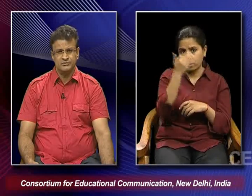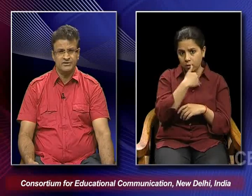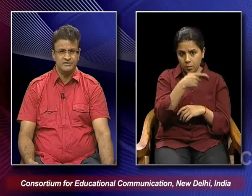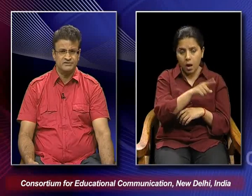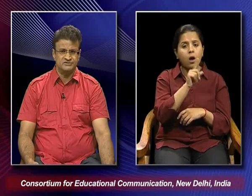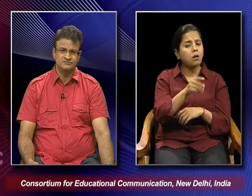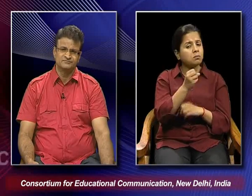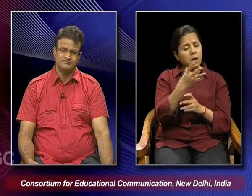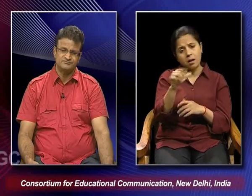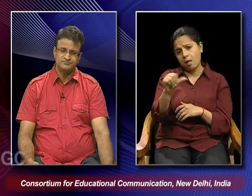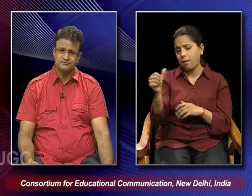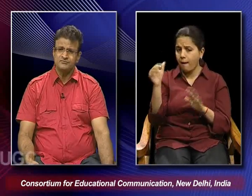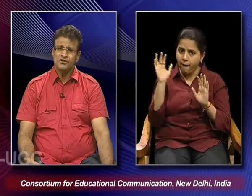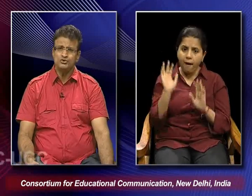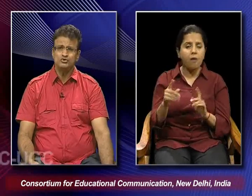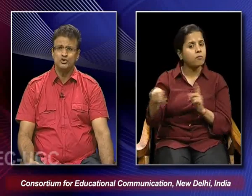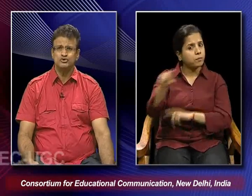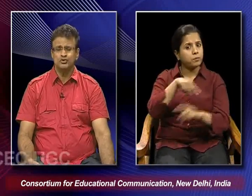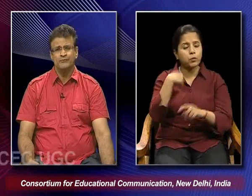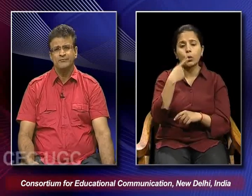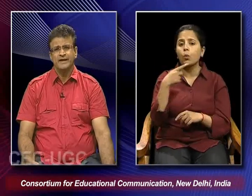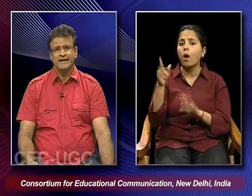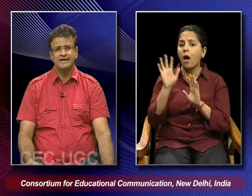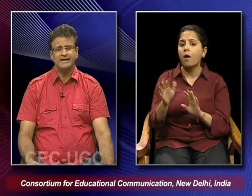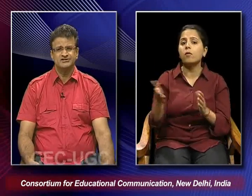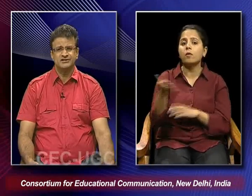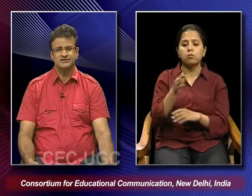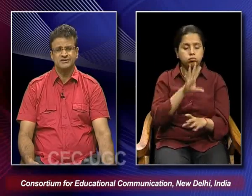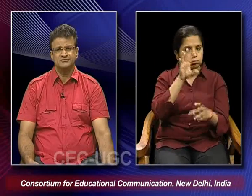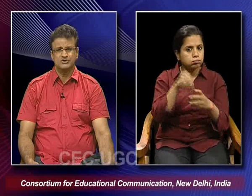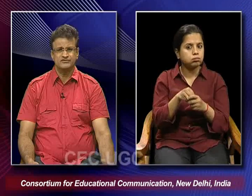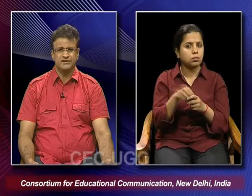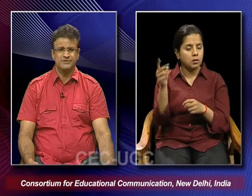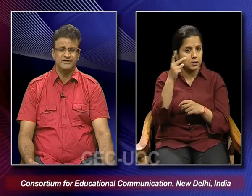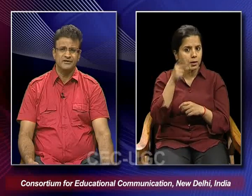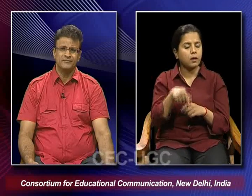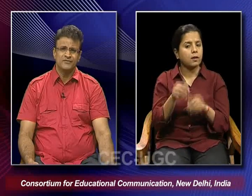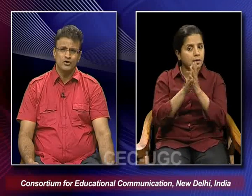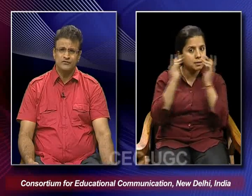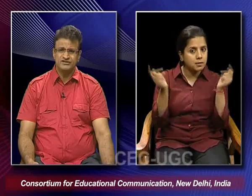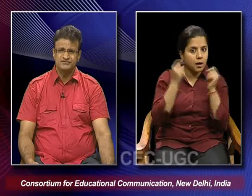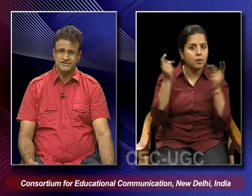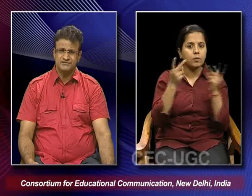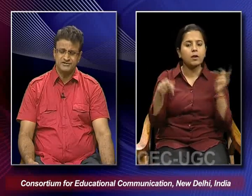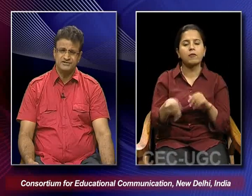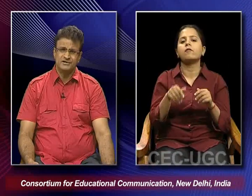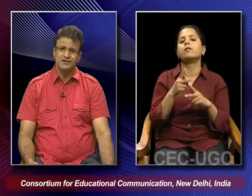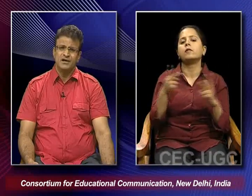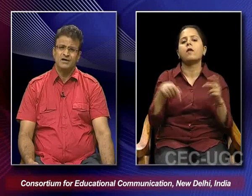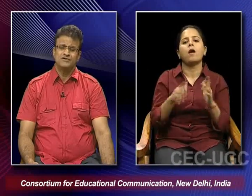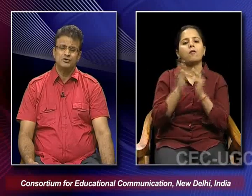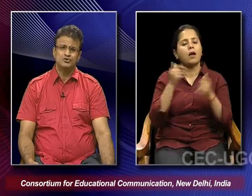there are so many others, those who also engage in terms of celebrating of these festivals.